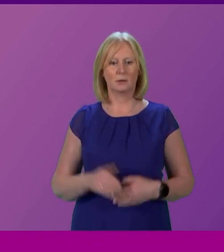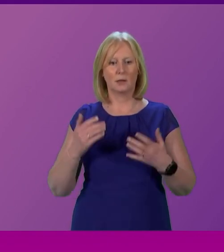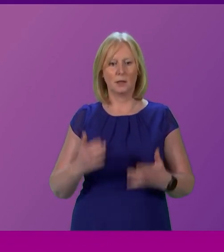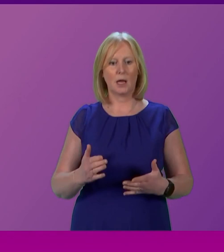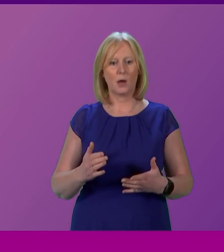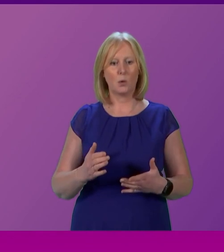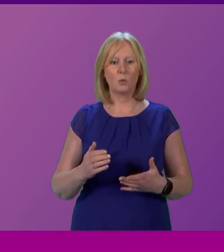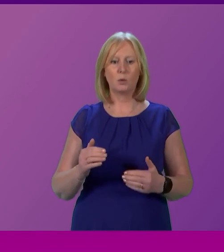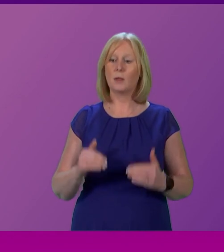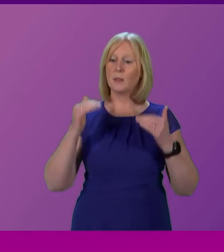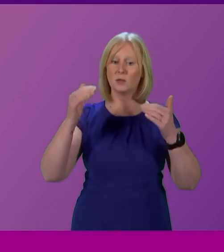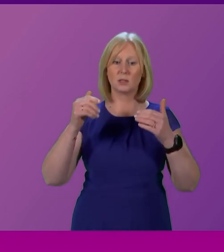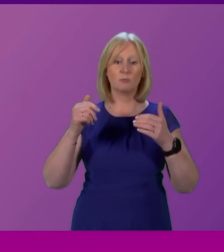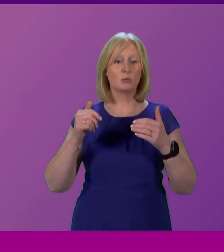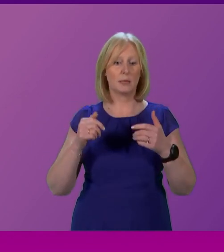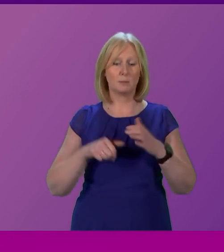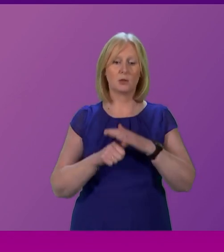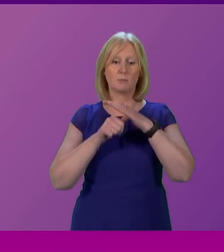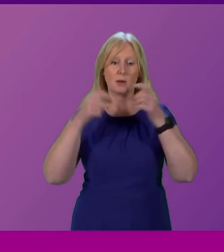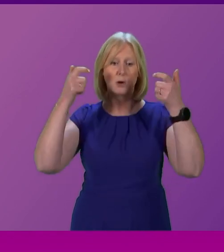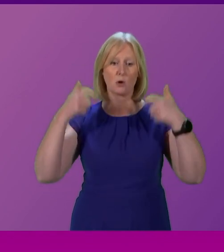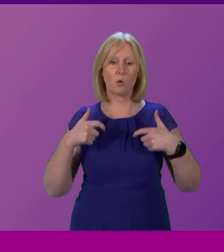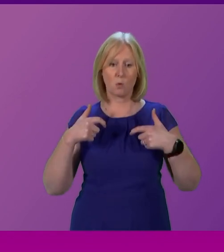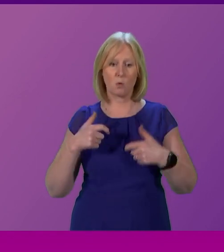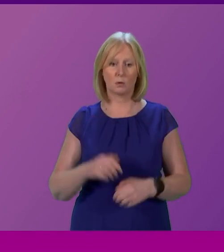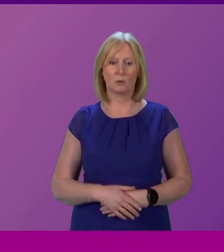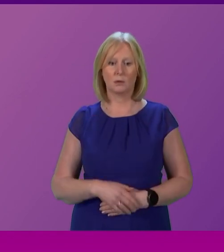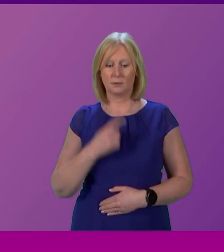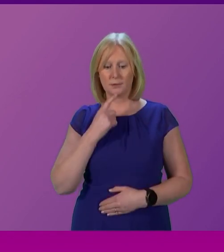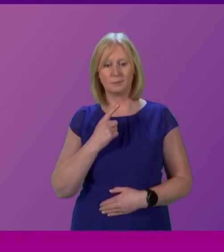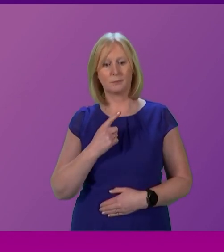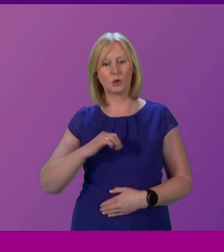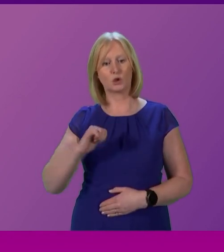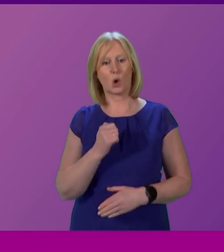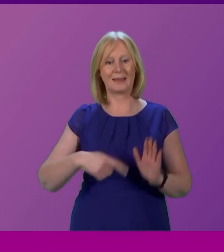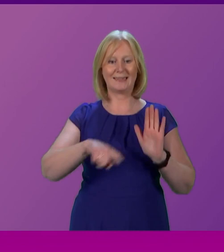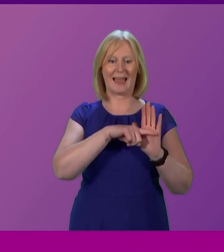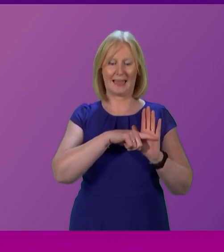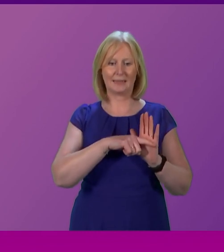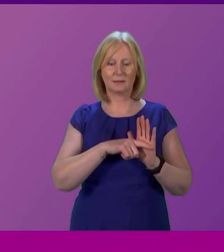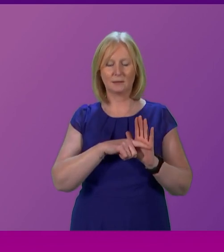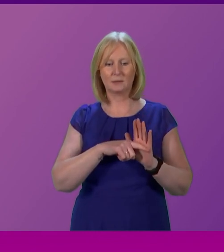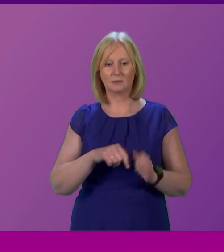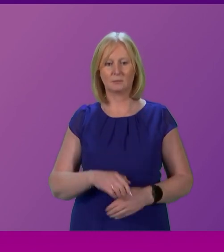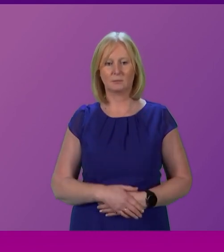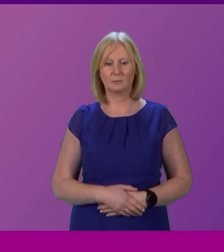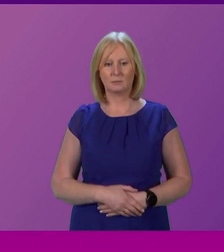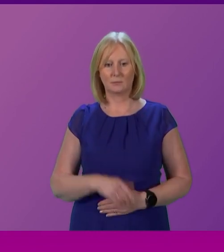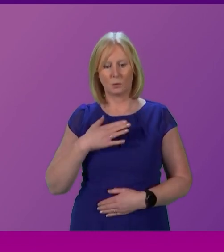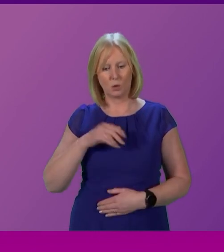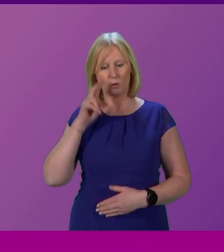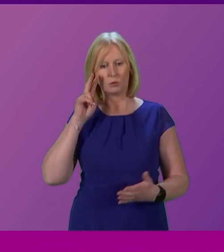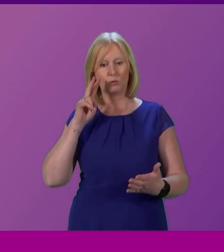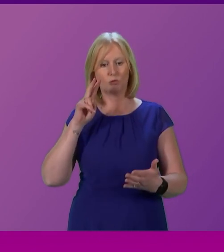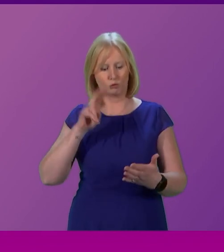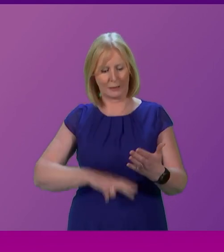Court ruling which only ruled on the limitations of the Scotland Act. I ask you to read McCormick against